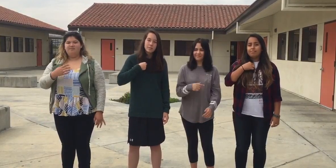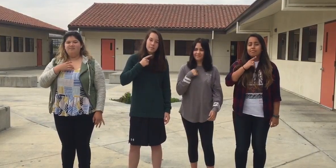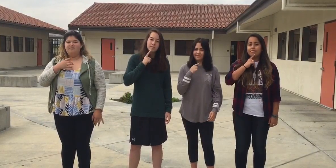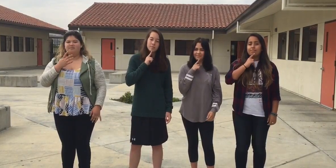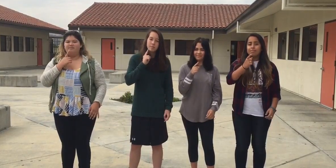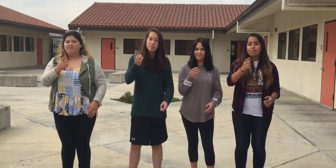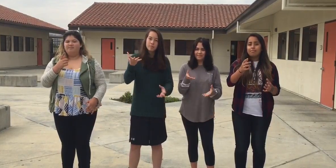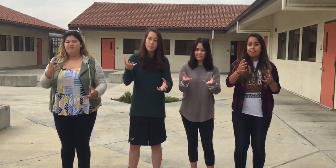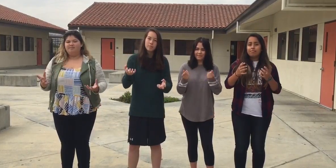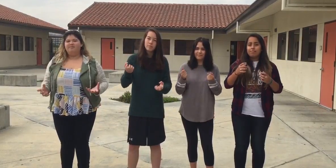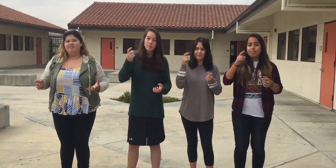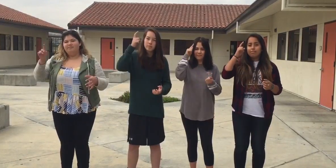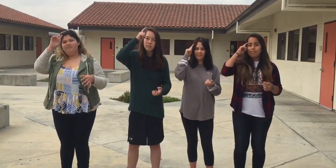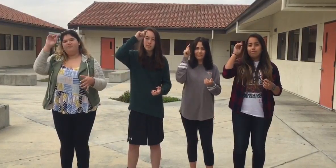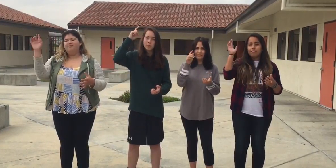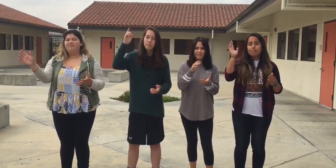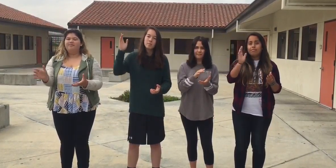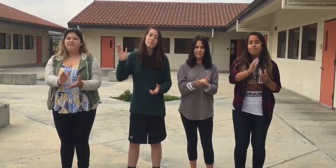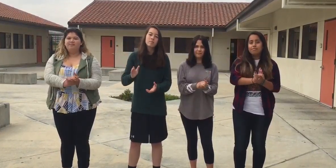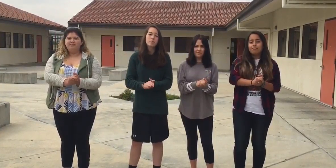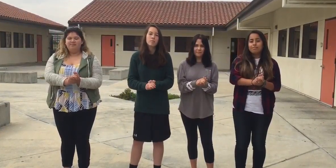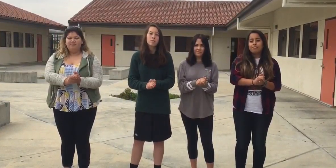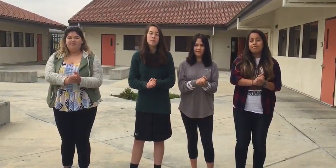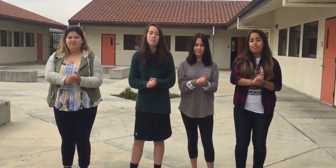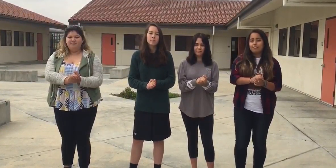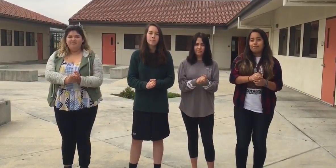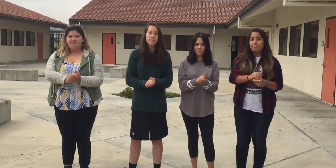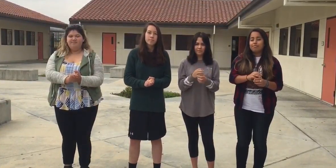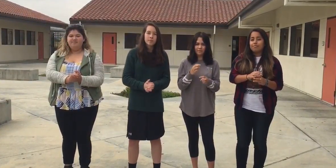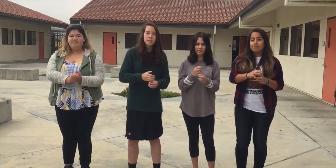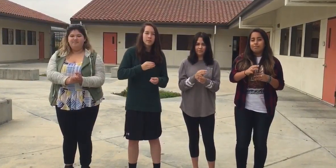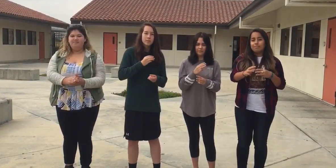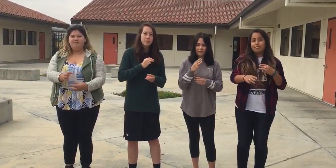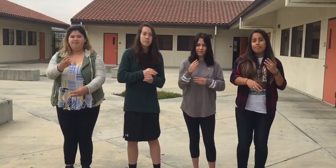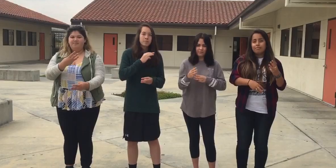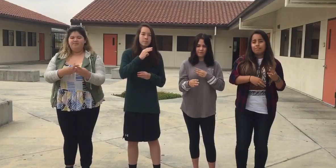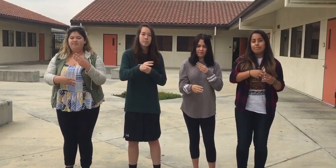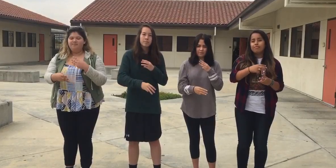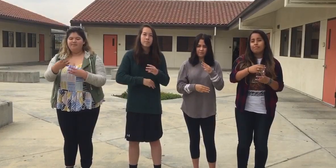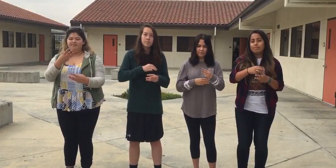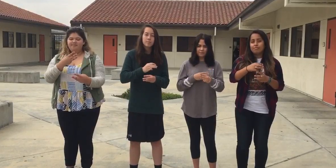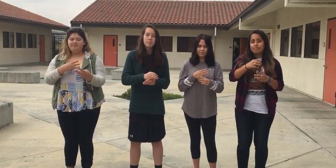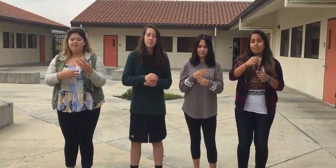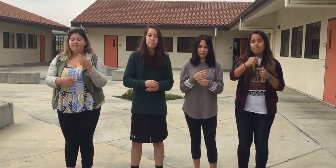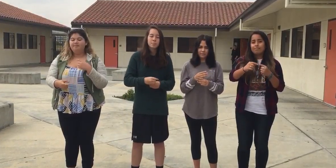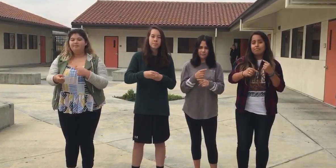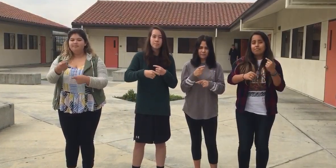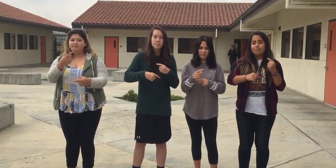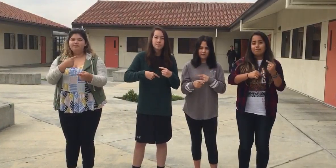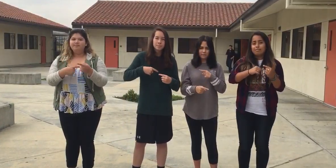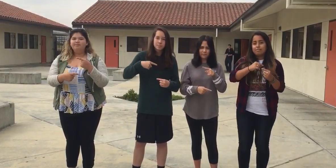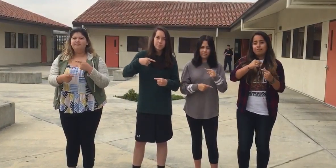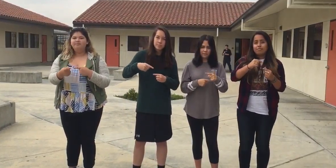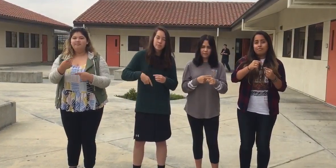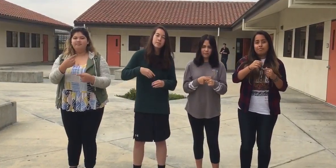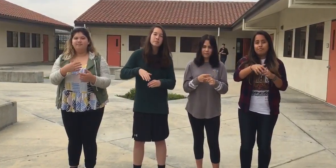everything is never as it seems Since I'm asleep I'd like to make myself